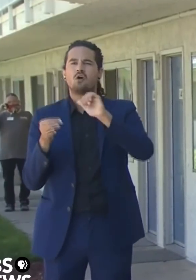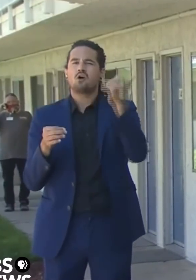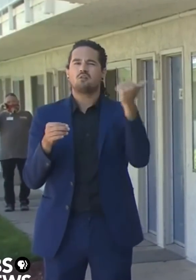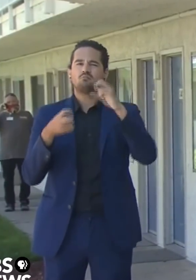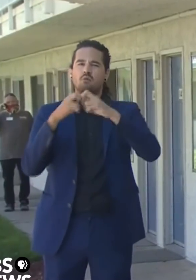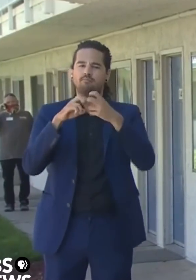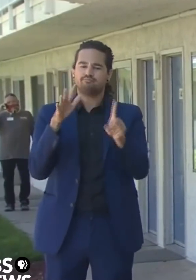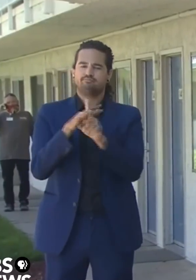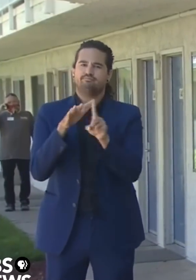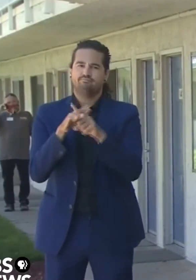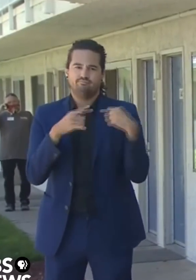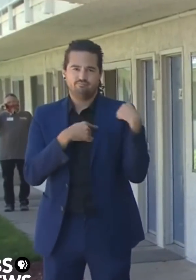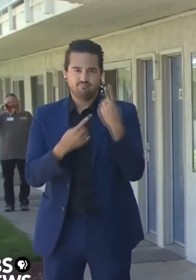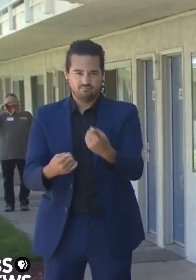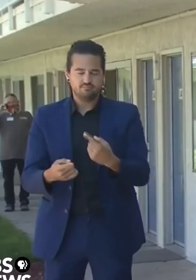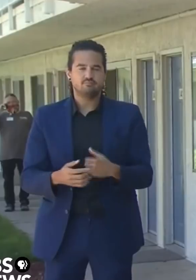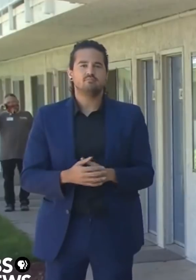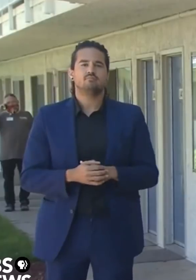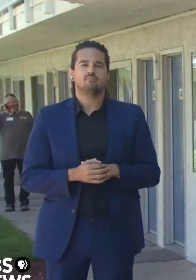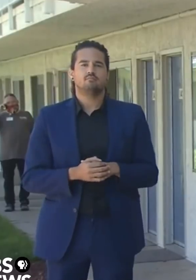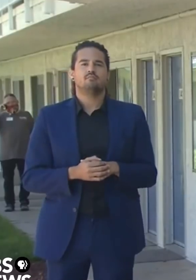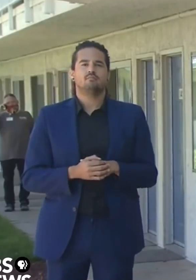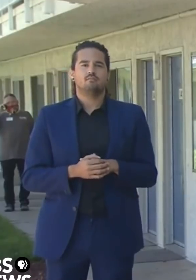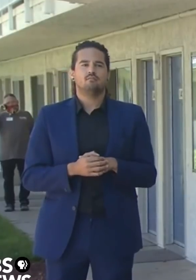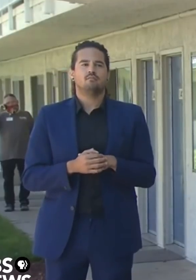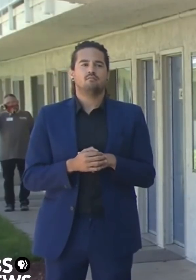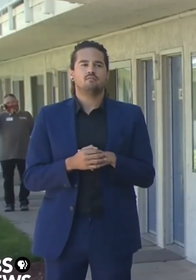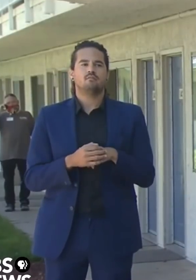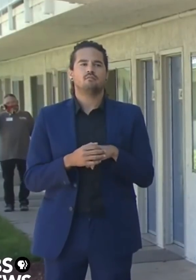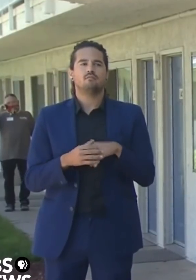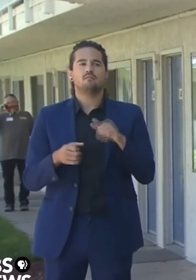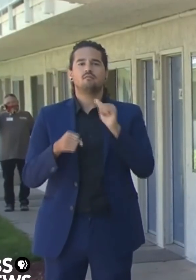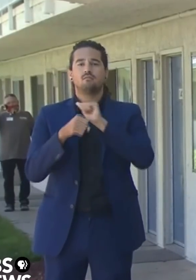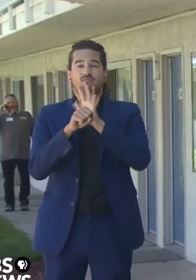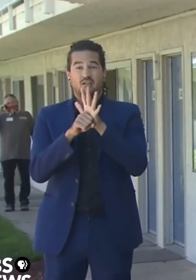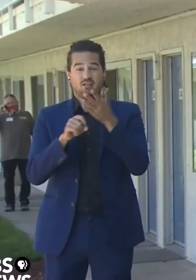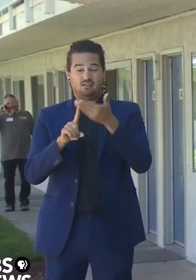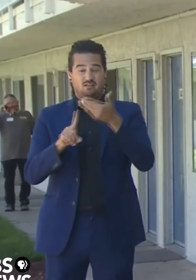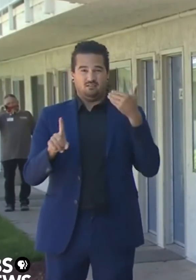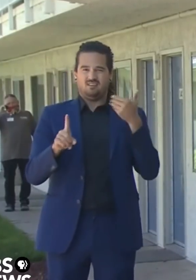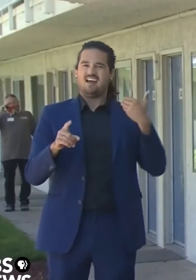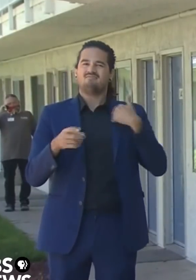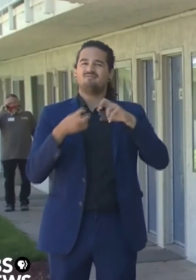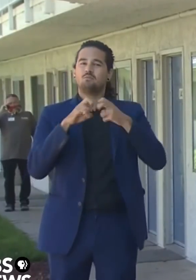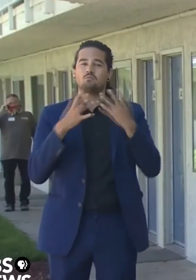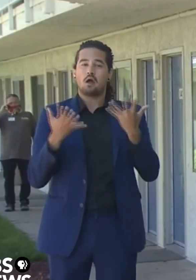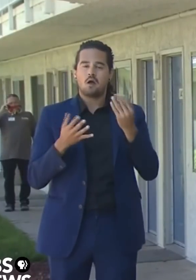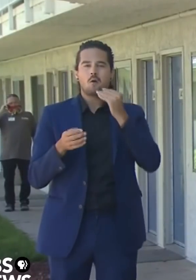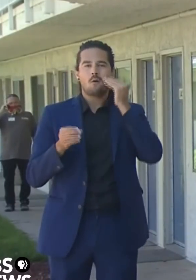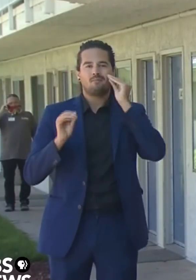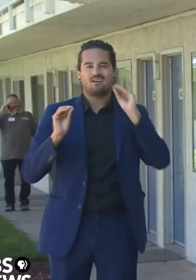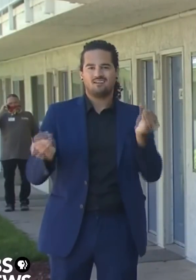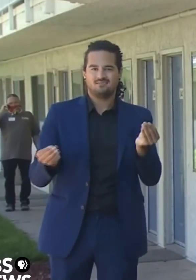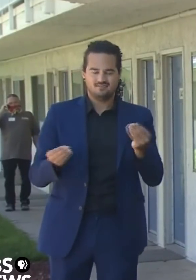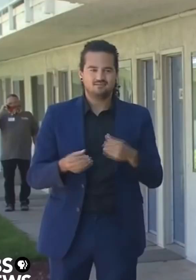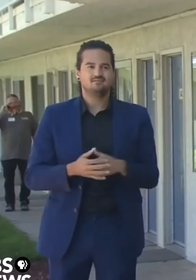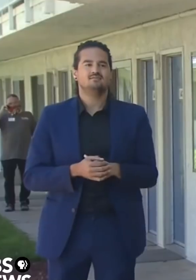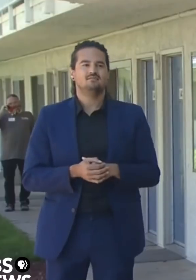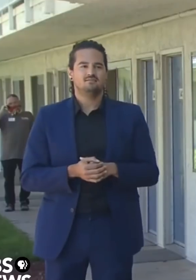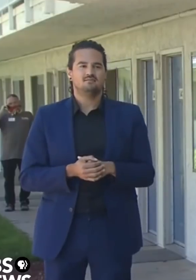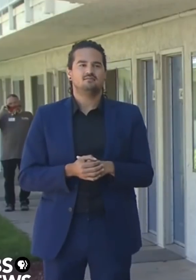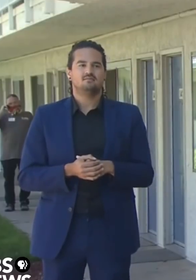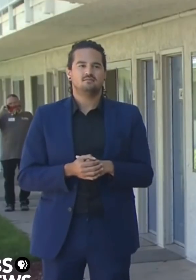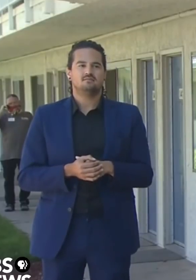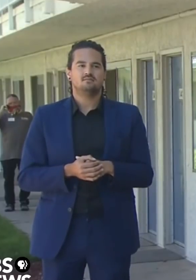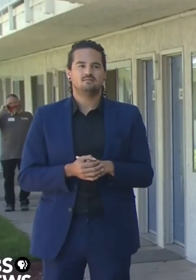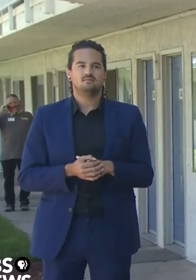defined were crises in this state, particularly the issue of homelessness. We have not taken our eye off the ball of focusing